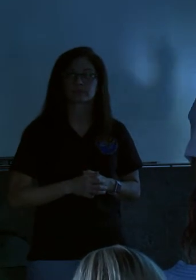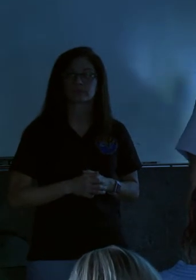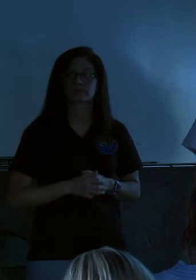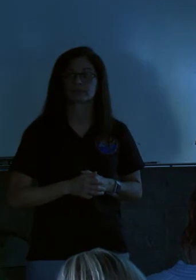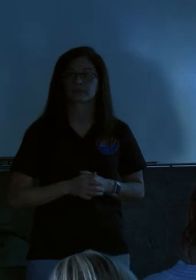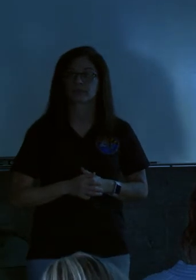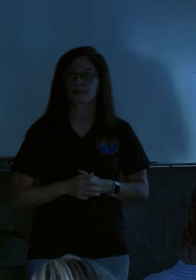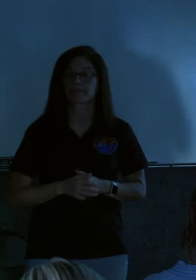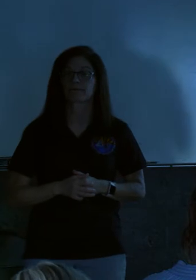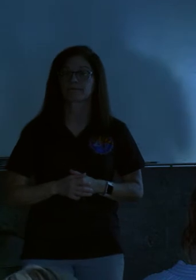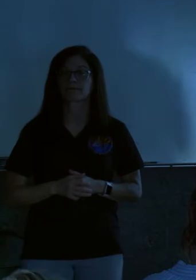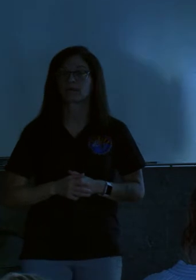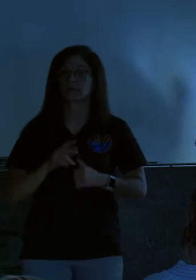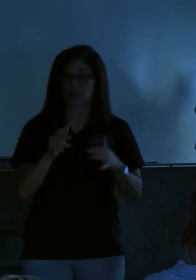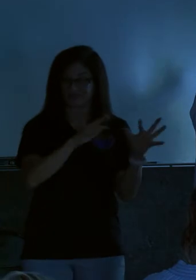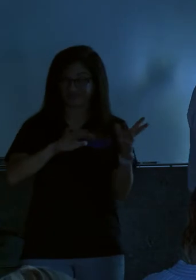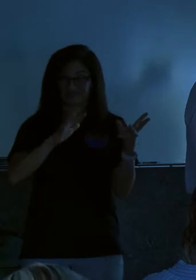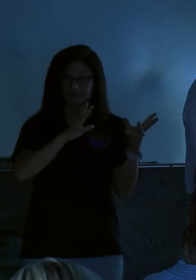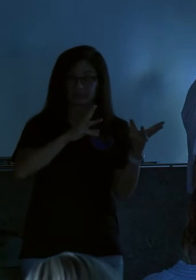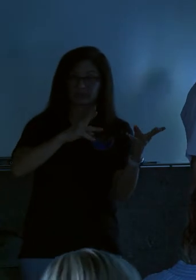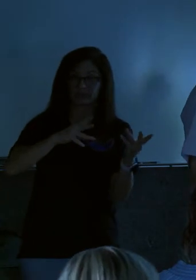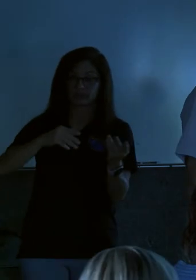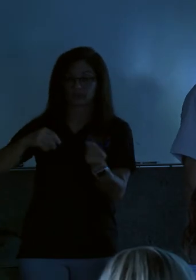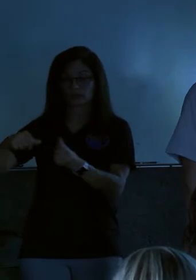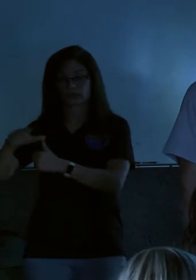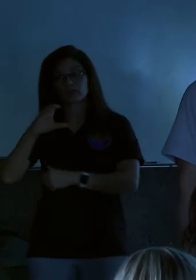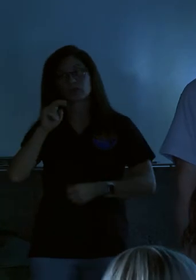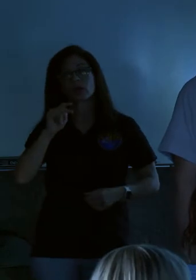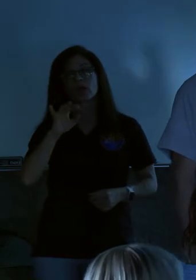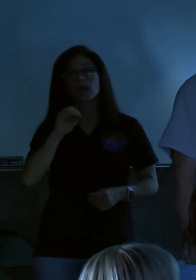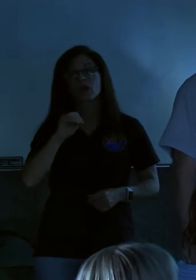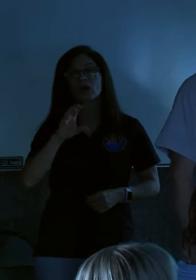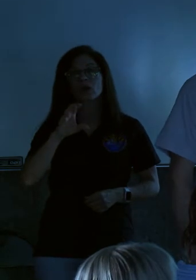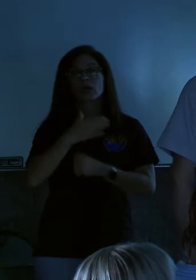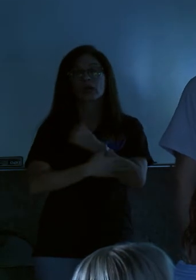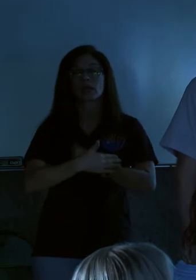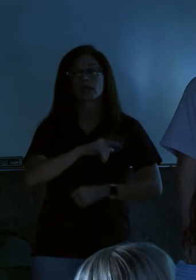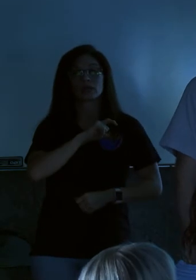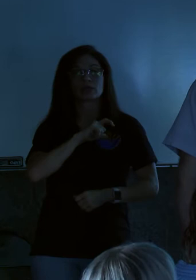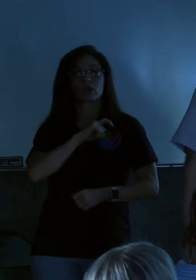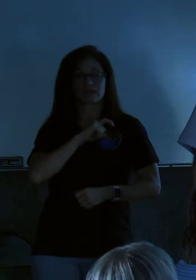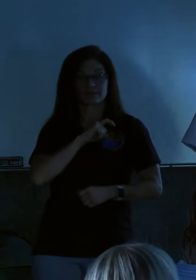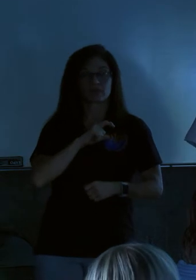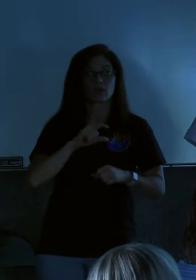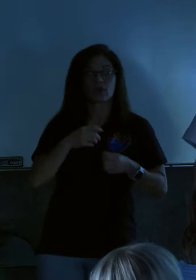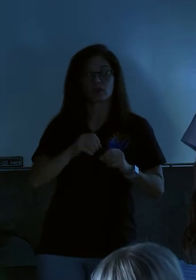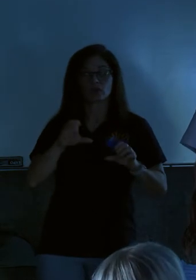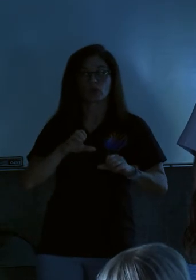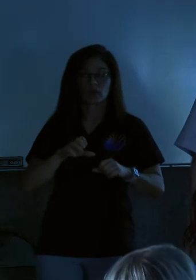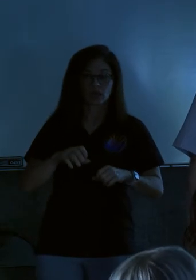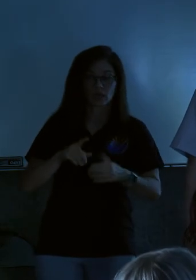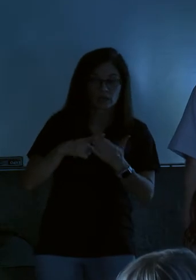As soon as that storm had subsided, the Coconino County Sheriff's Office was doing welfare checks. Our first